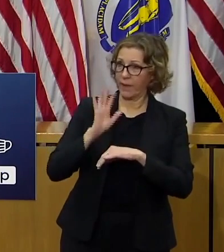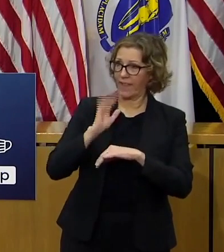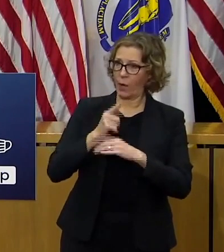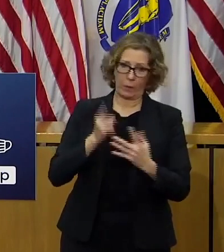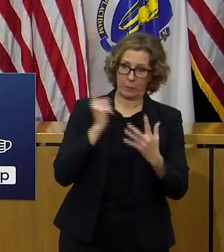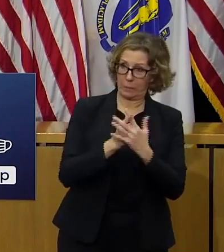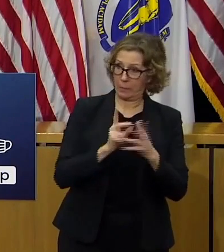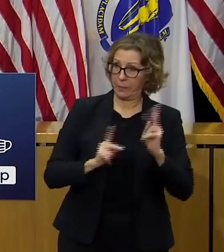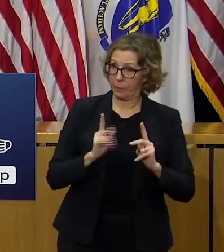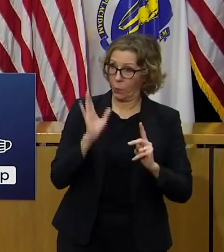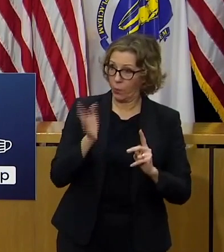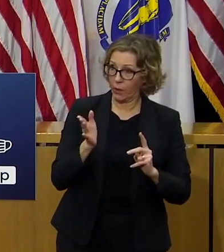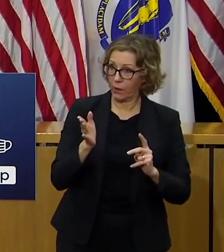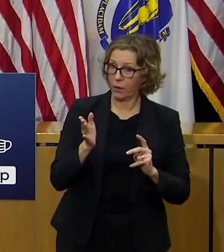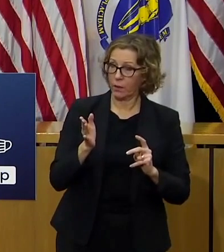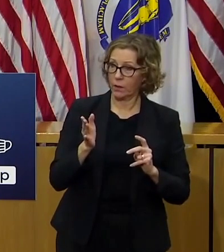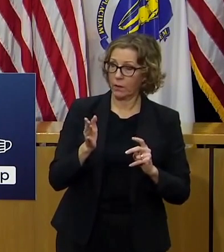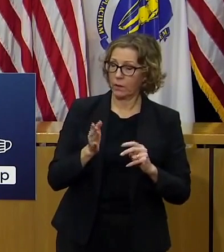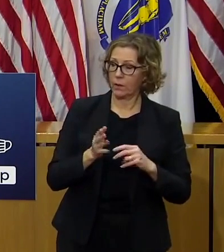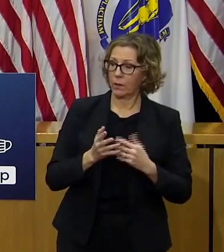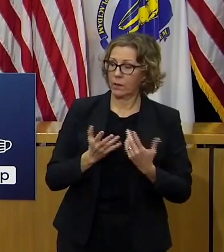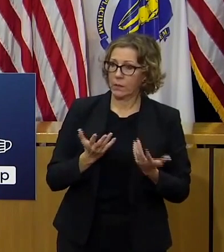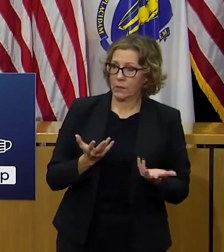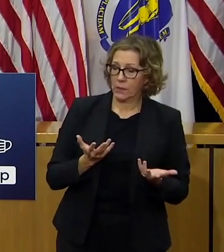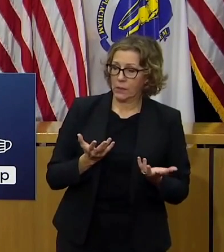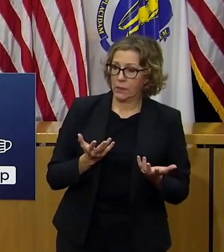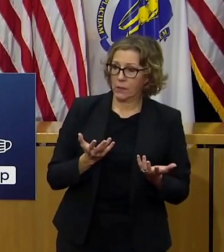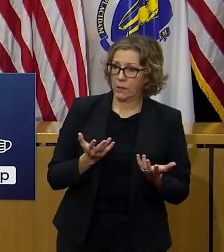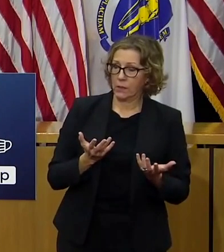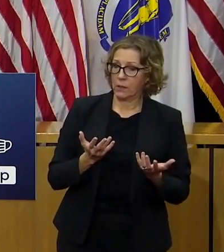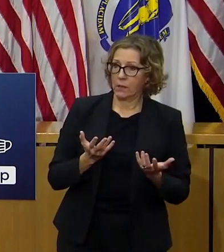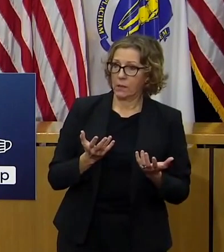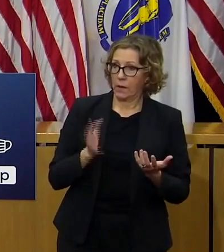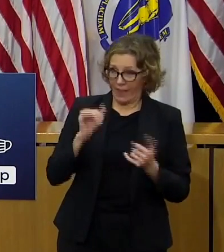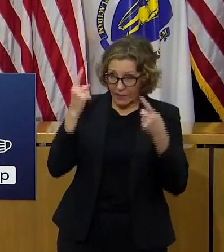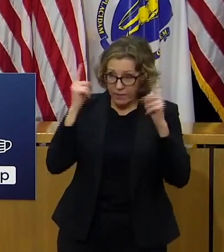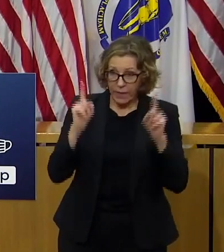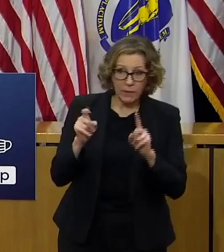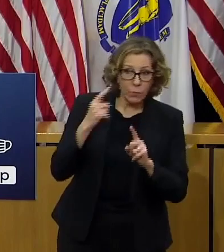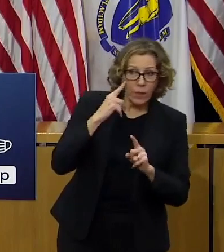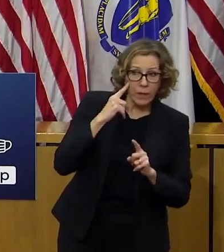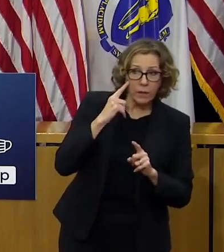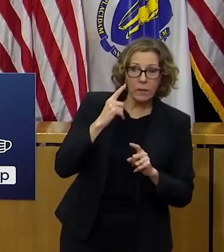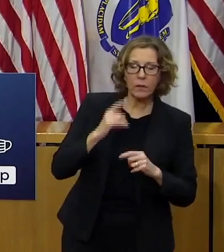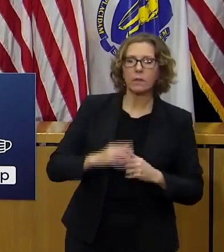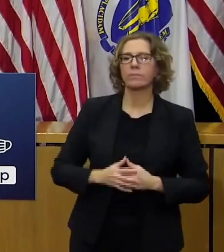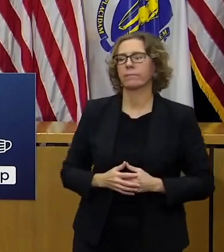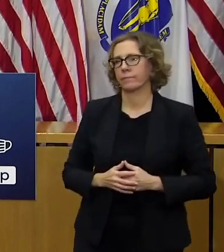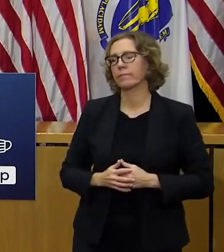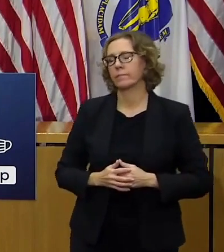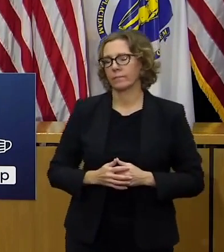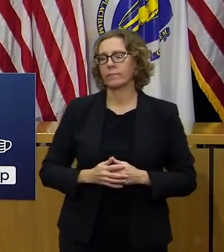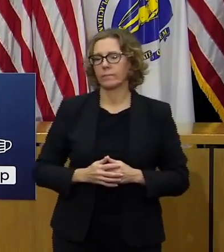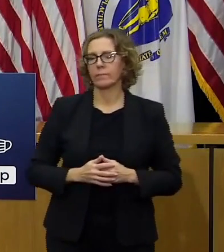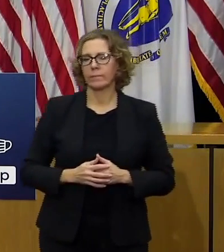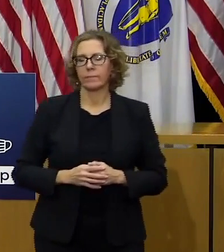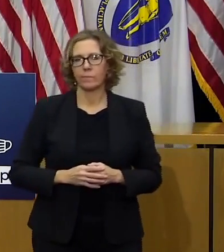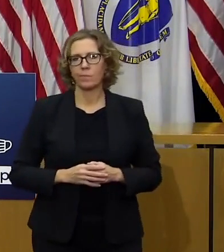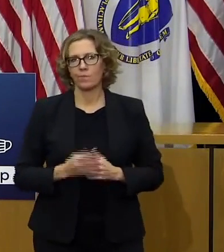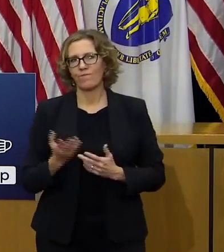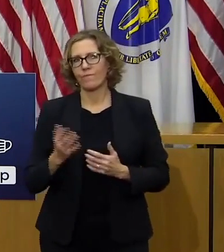that mentality across that you're trying to accomplish aren't broad restrictions effective now well that was the reason why we put